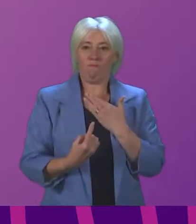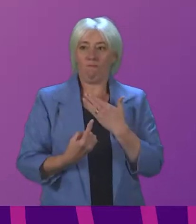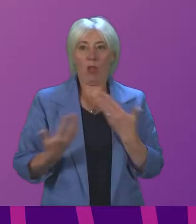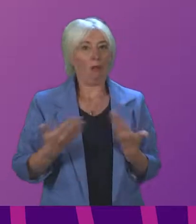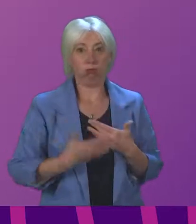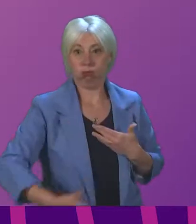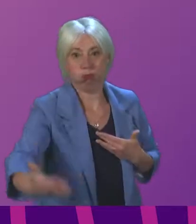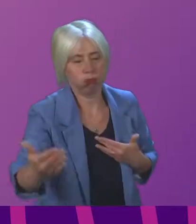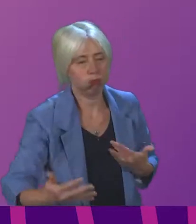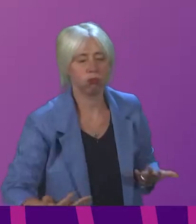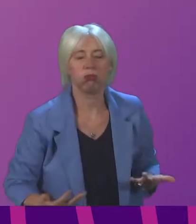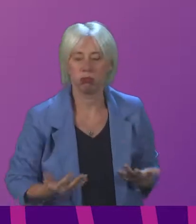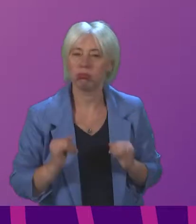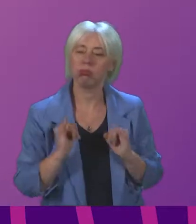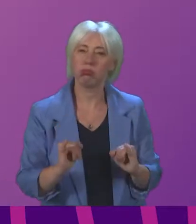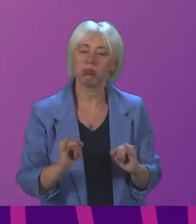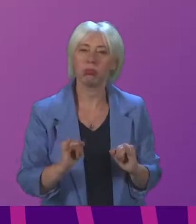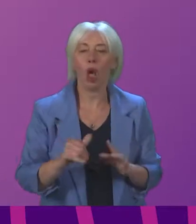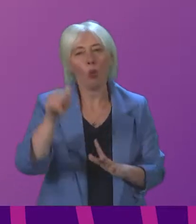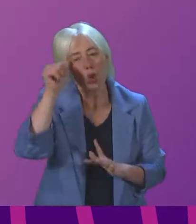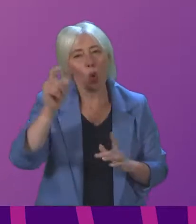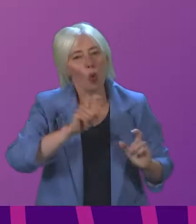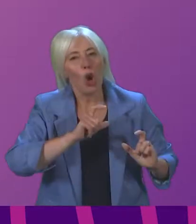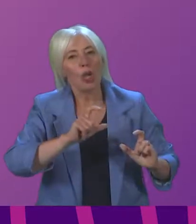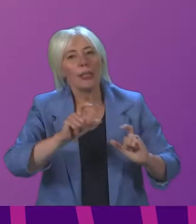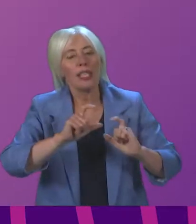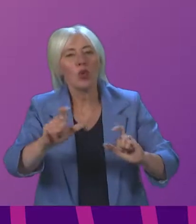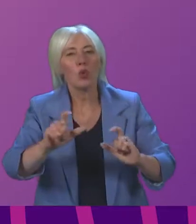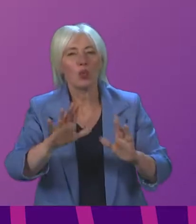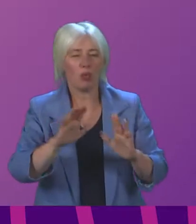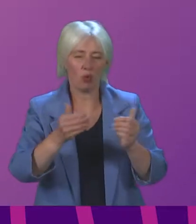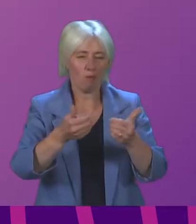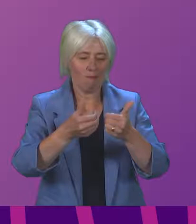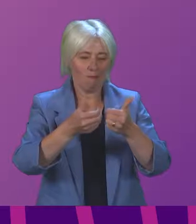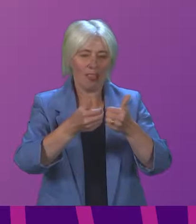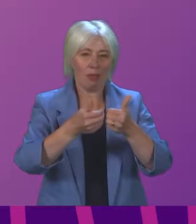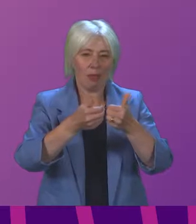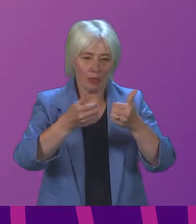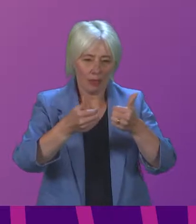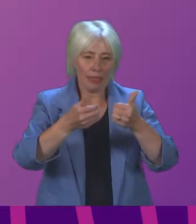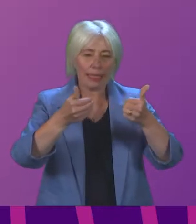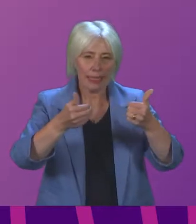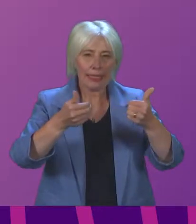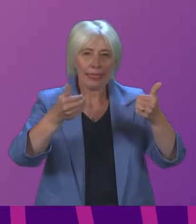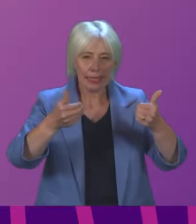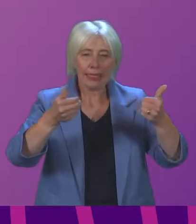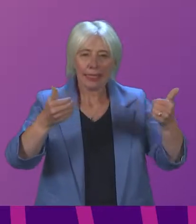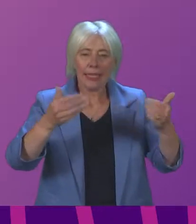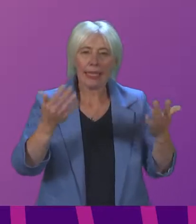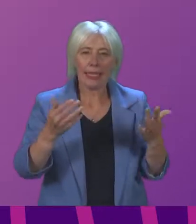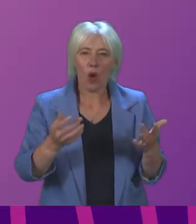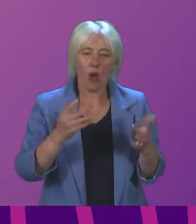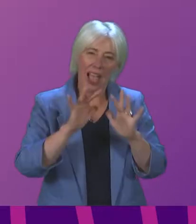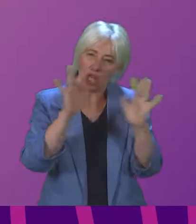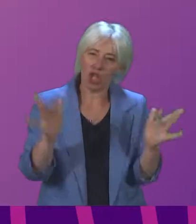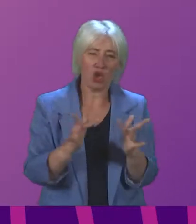longer periods. And we know that there continues to be a divide which is growing as more and more aspects of everyday life requires the